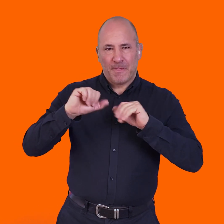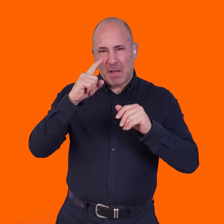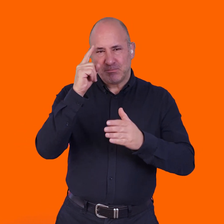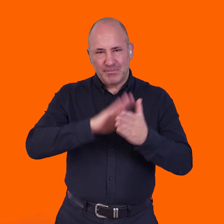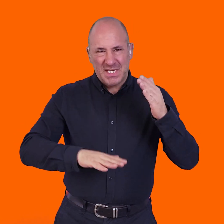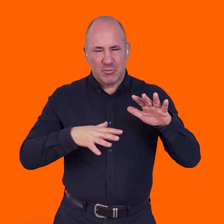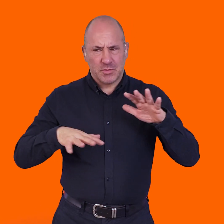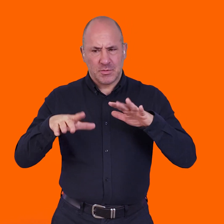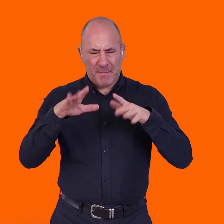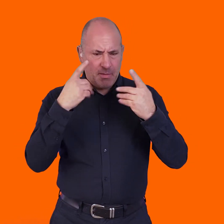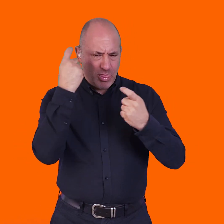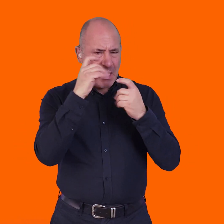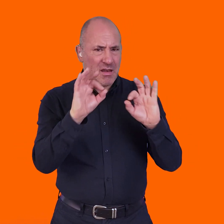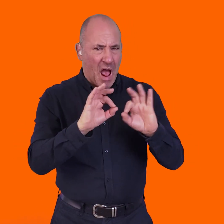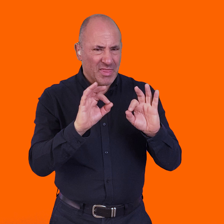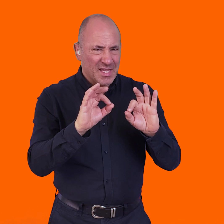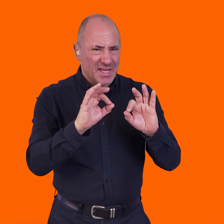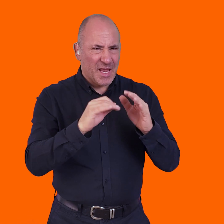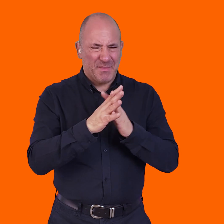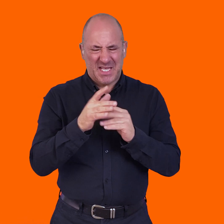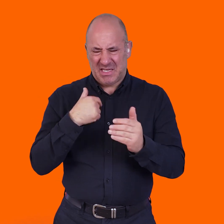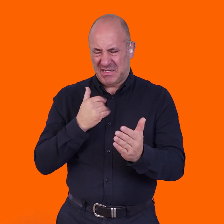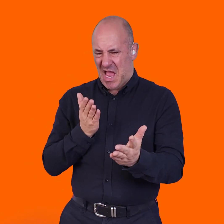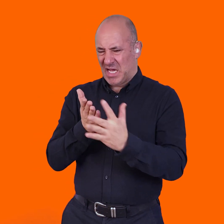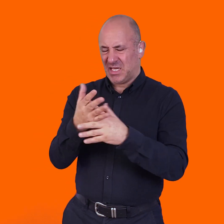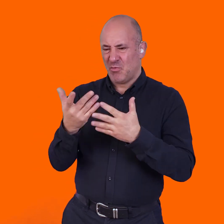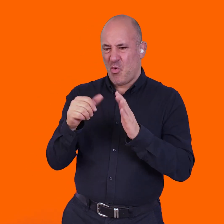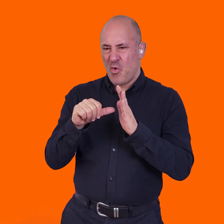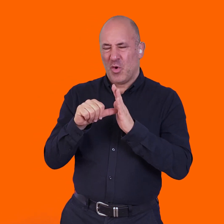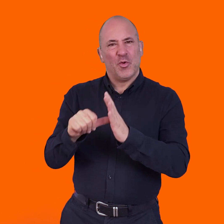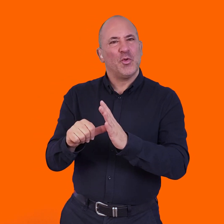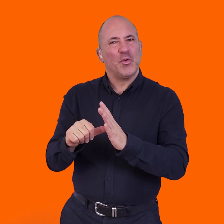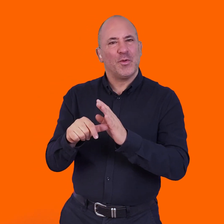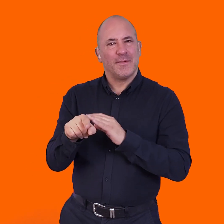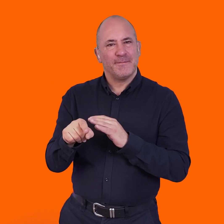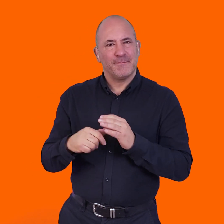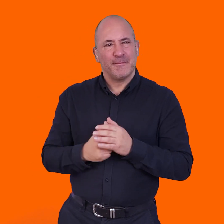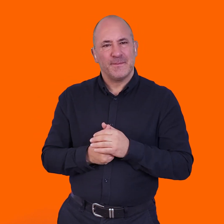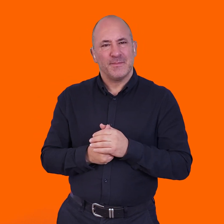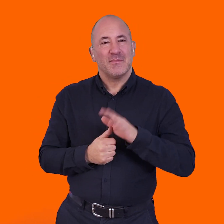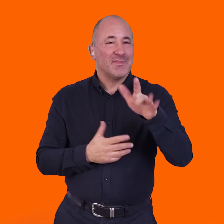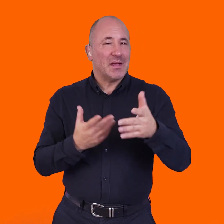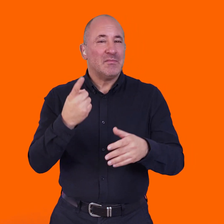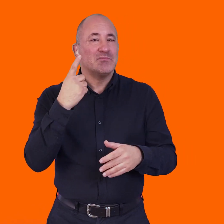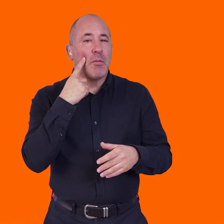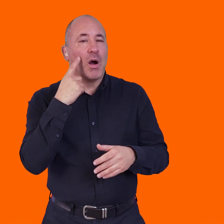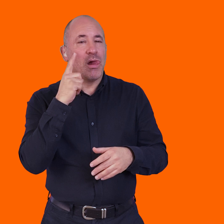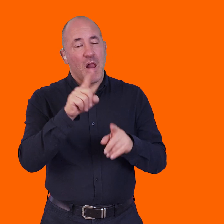nature of the space and the sensory nature of the experience hasn't been considered, it's much harder for me to access the work.